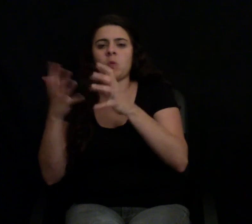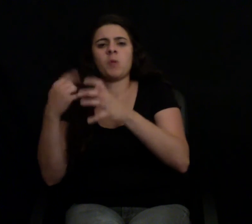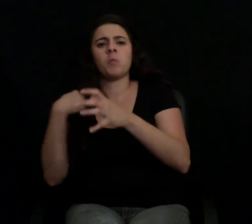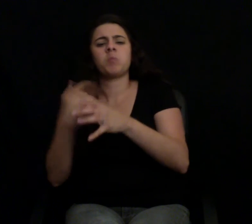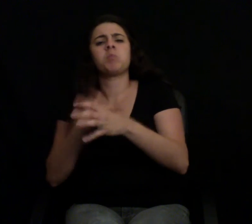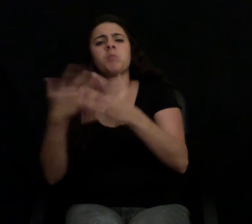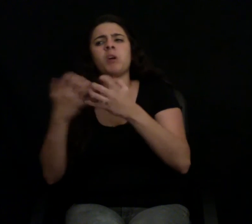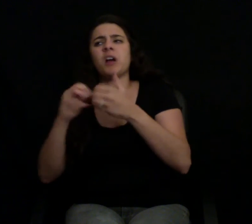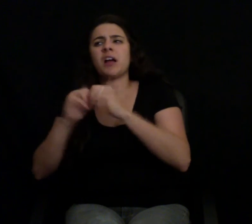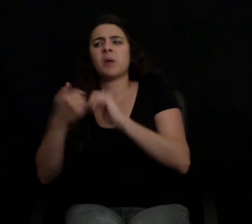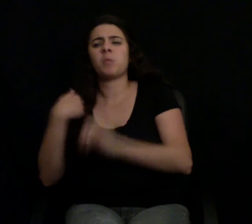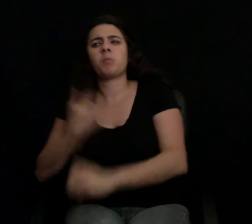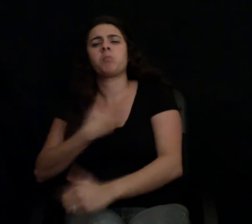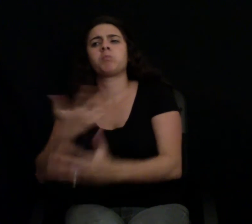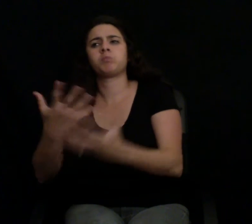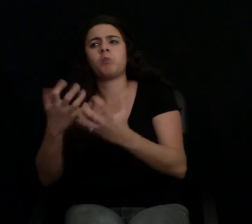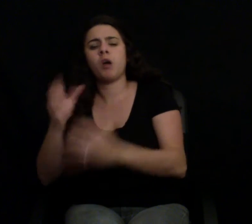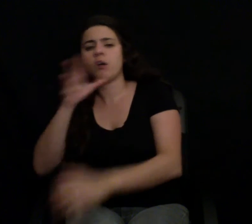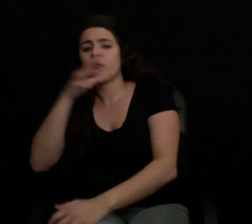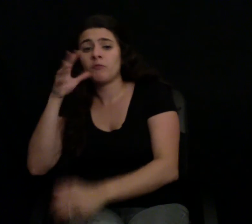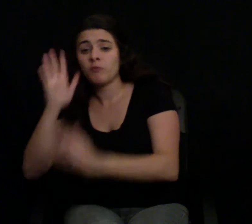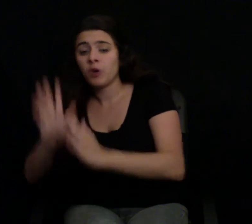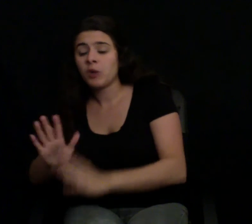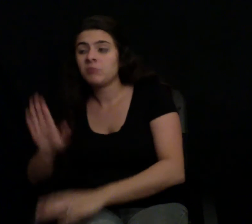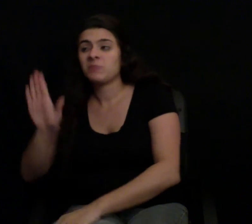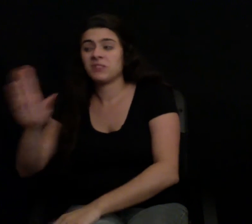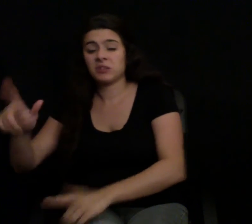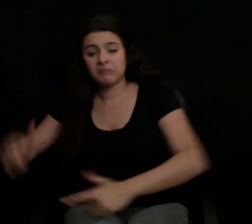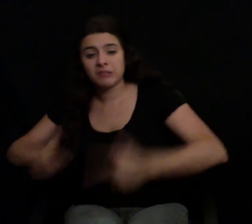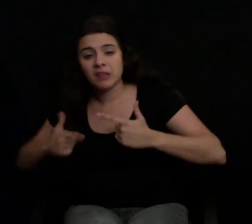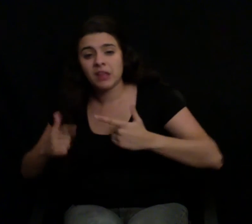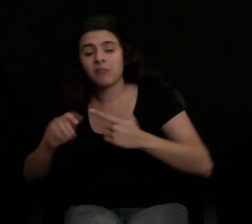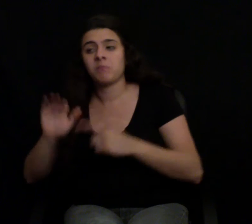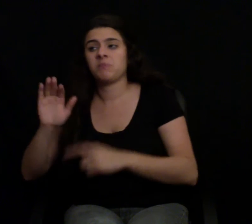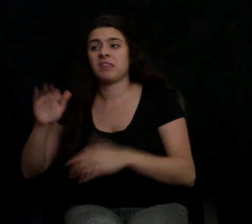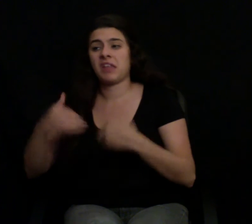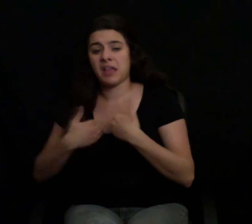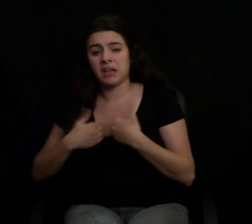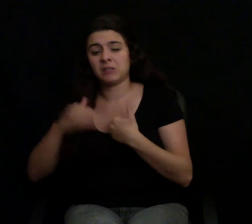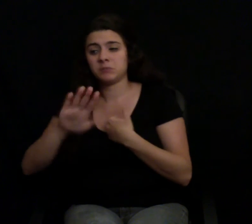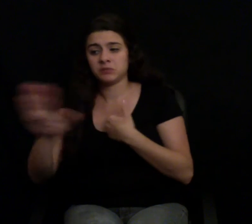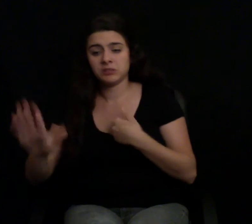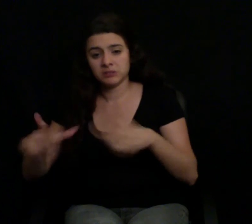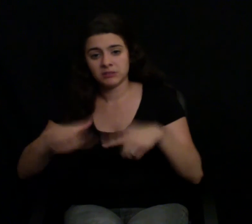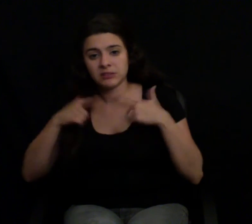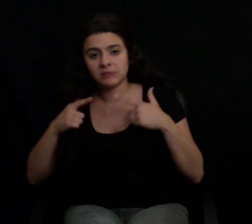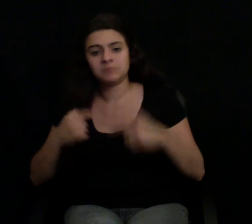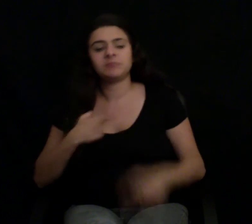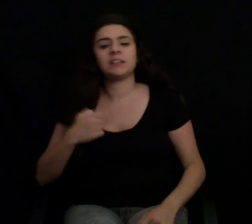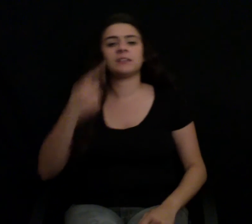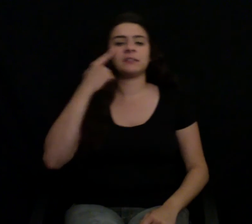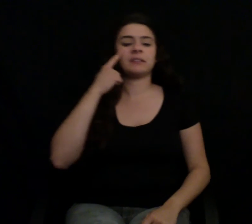so, the worst thing in the world to me would be that consumers don't think about that. They don't make a conscious choice when they eat.